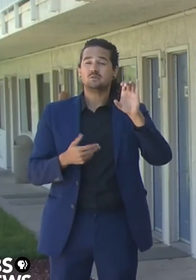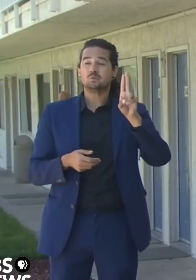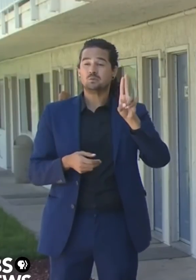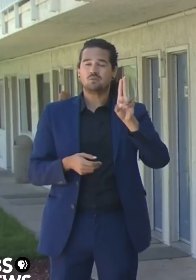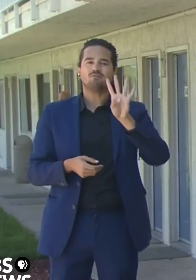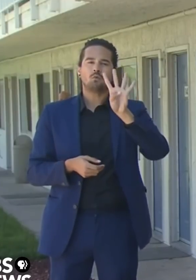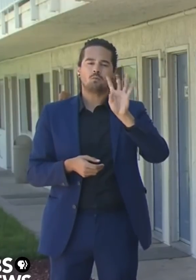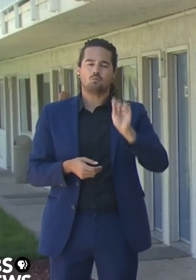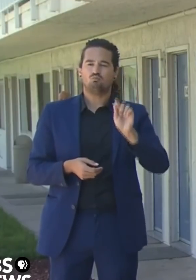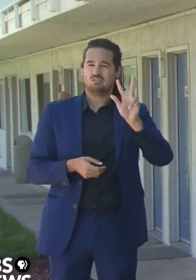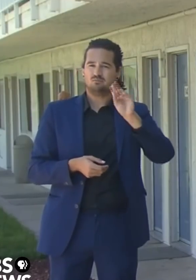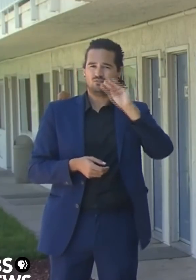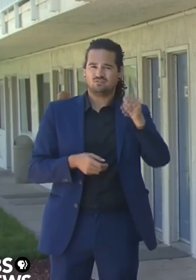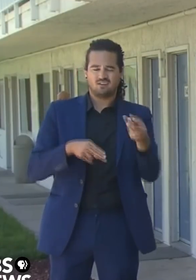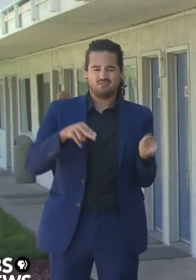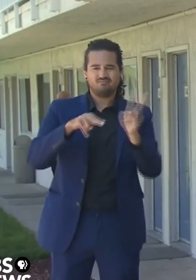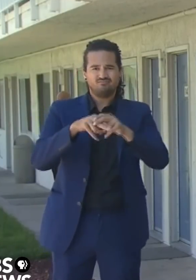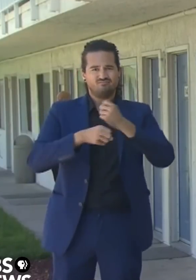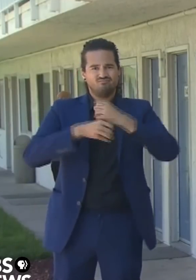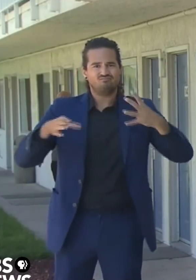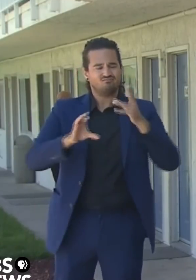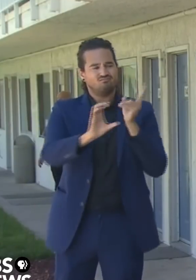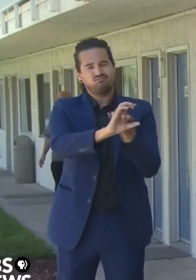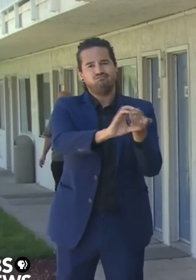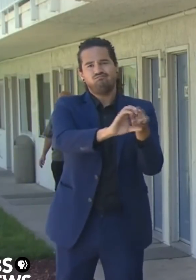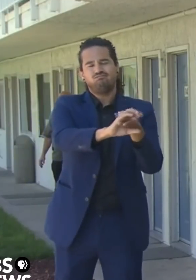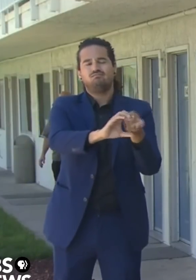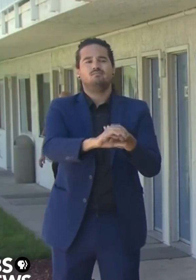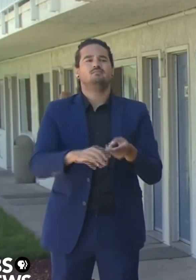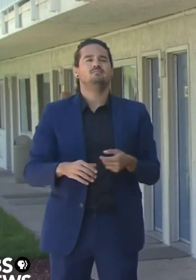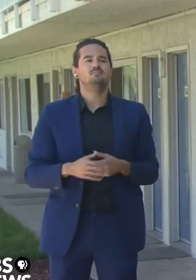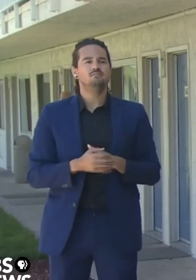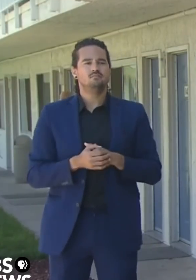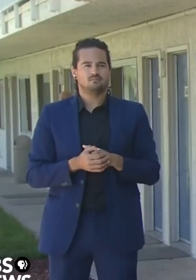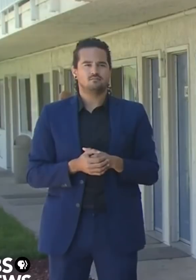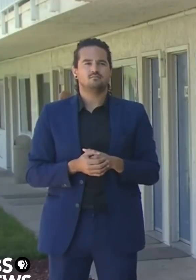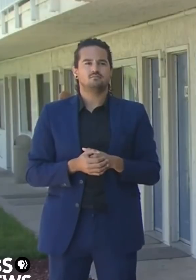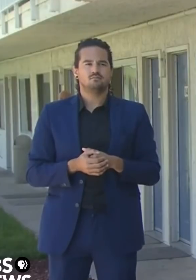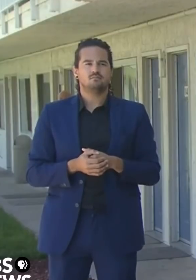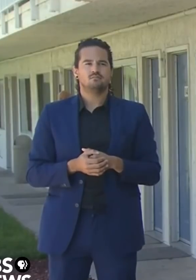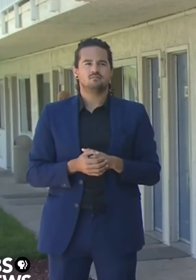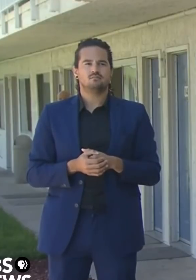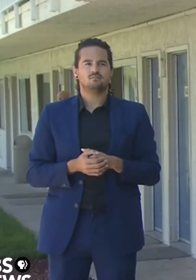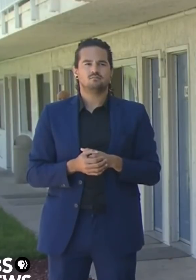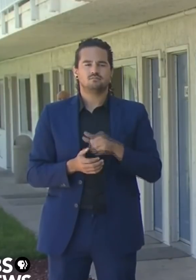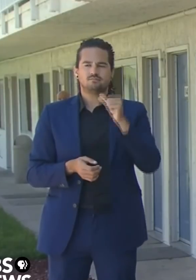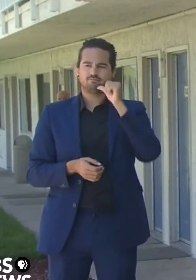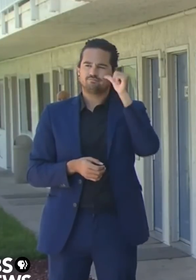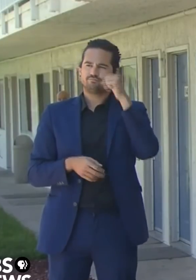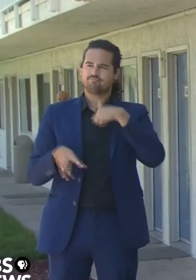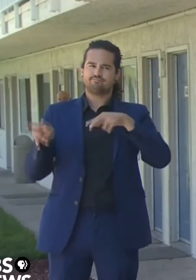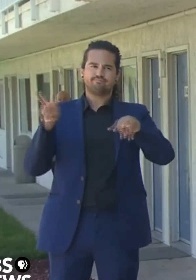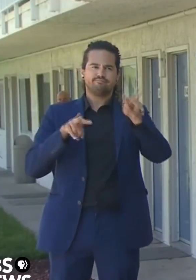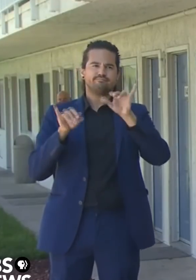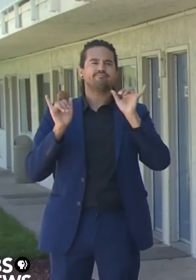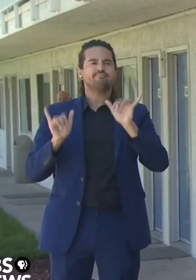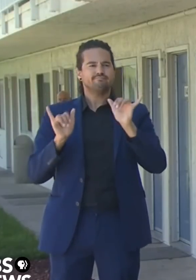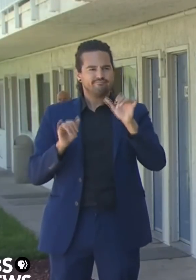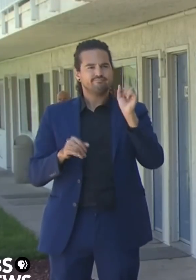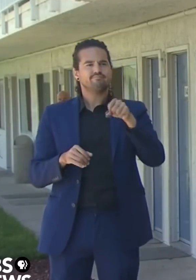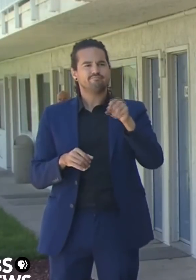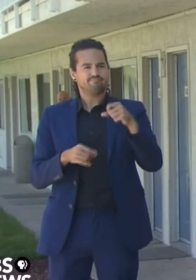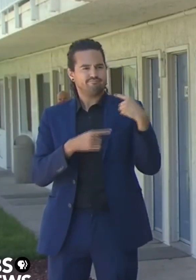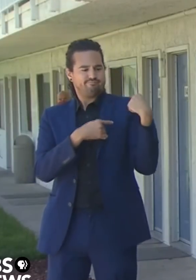and the 4.3%. Yesterday, I noted that over a 14-day period, we've seen a 43%